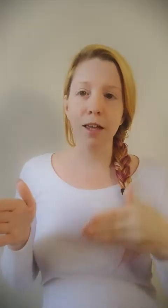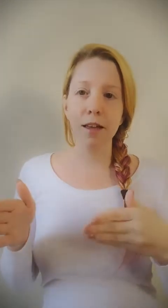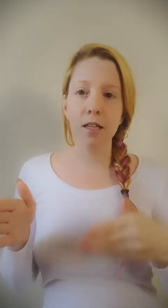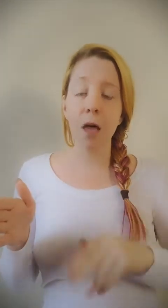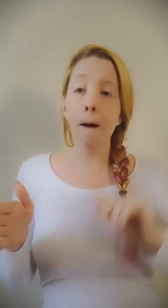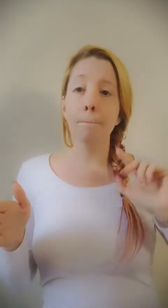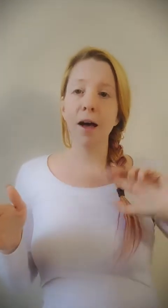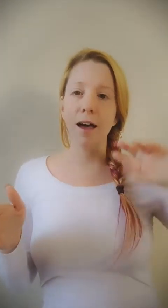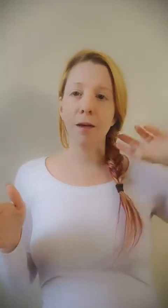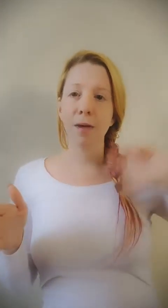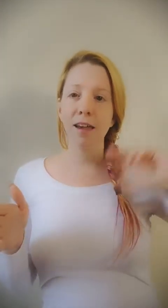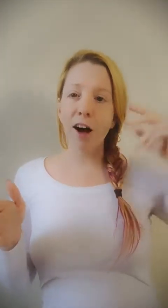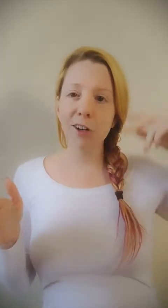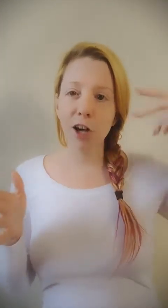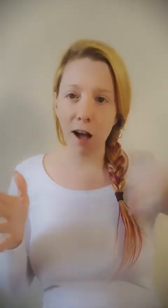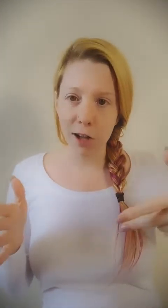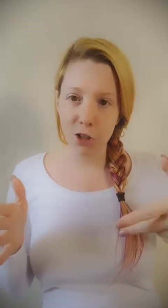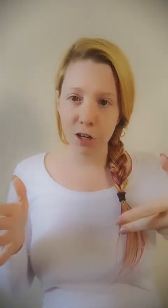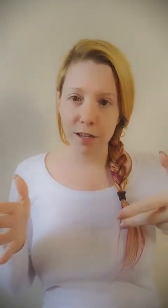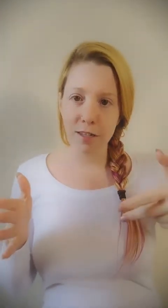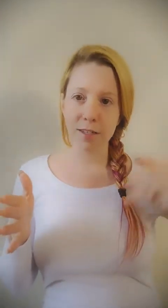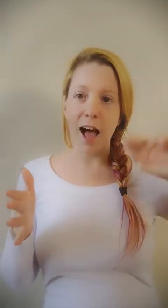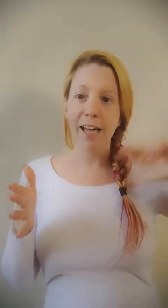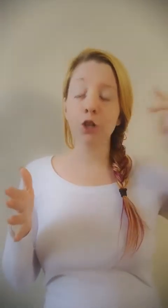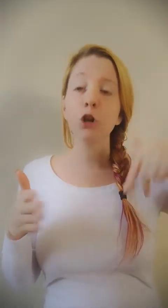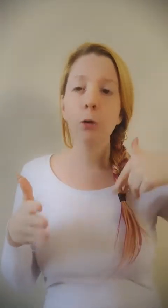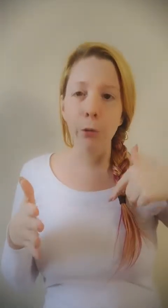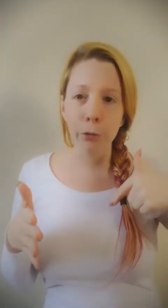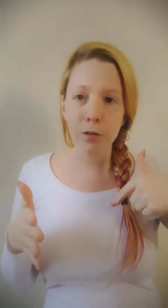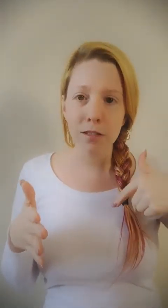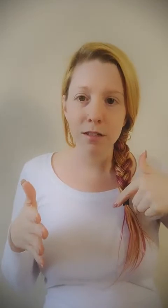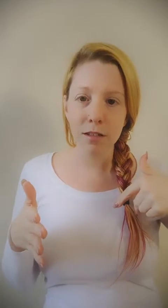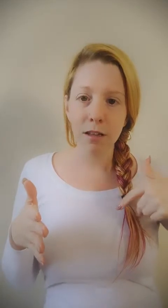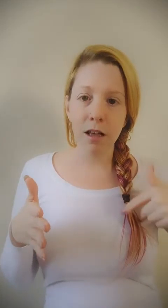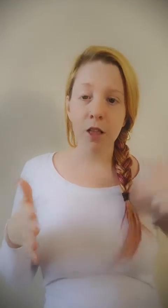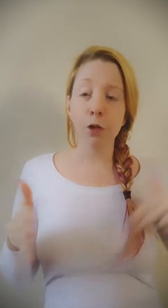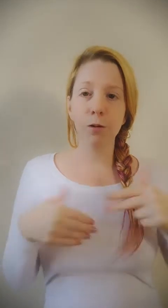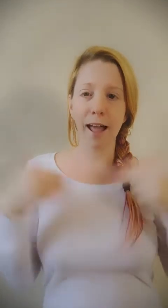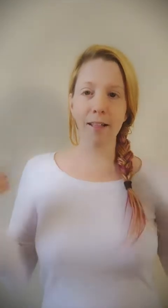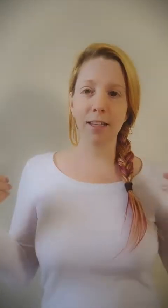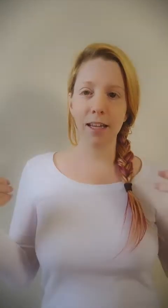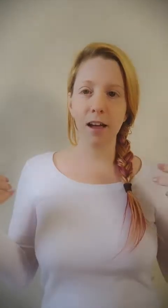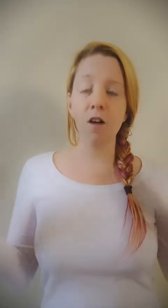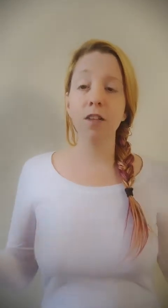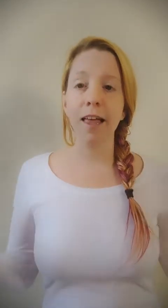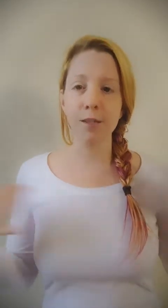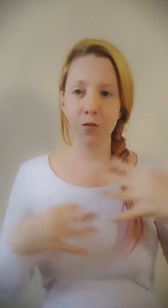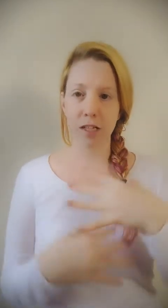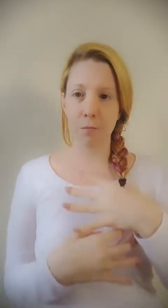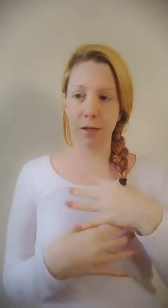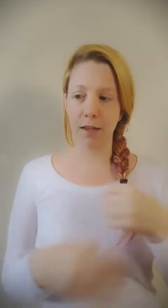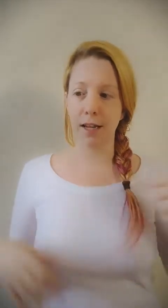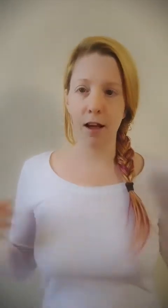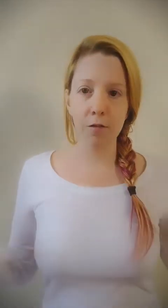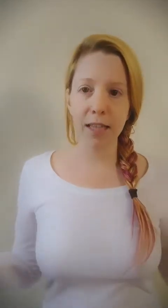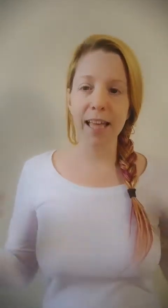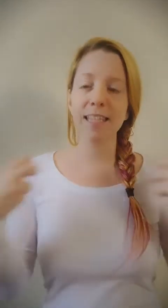is, by being unconscious, I chose the reality of less flexibility, of less